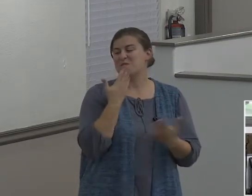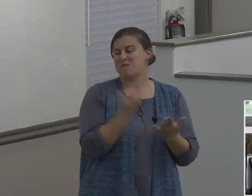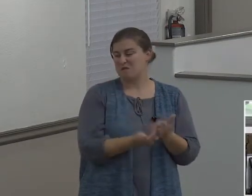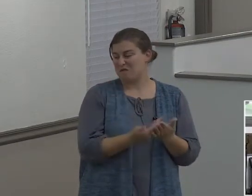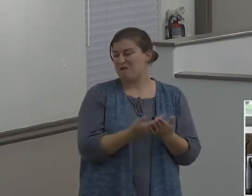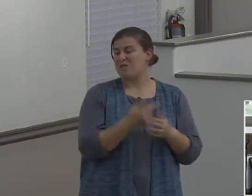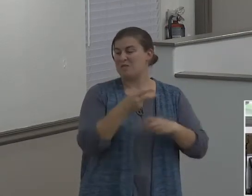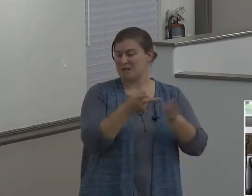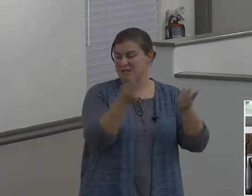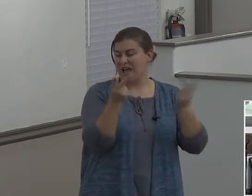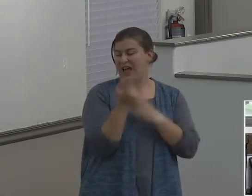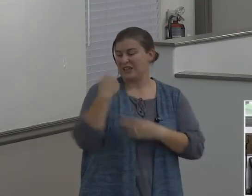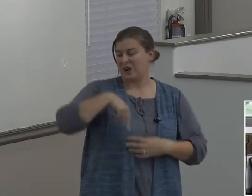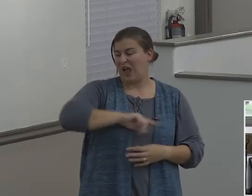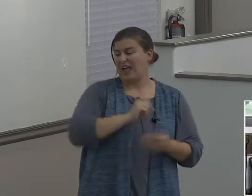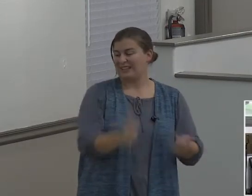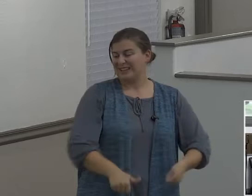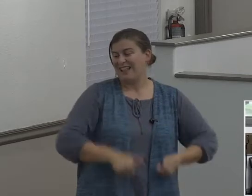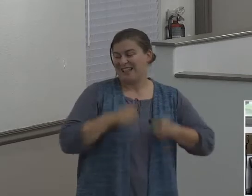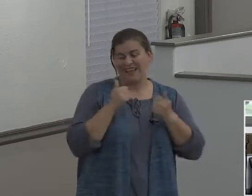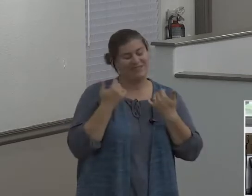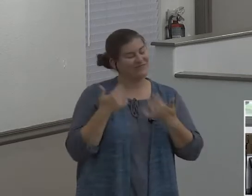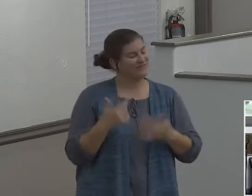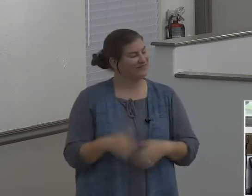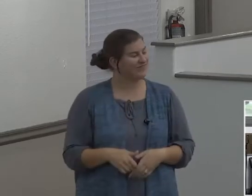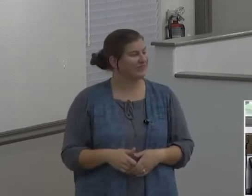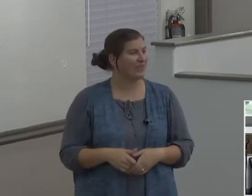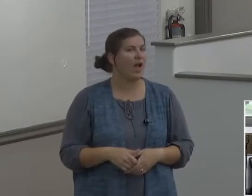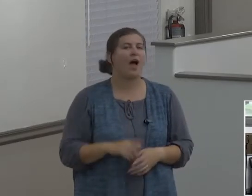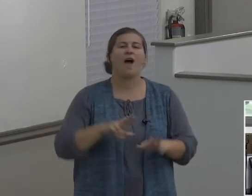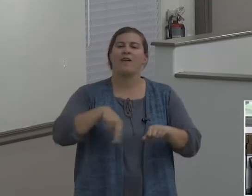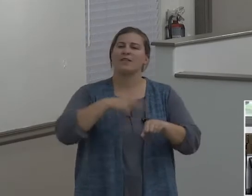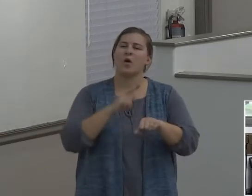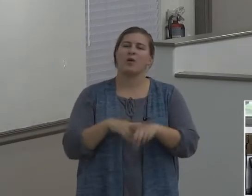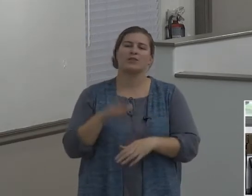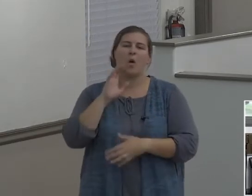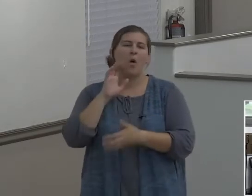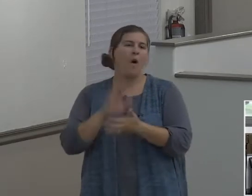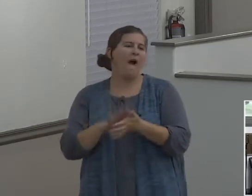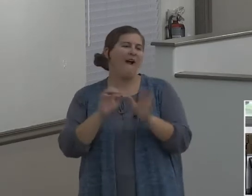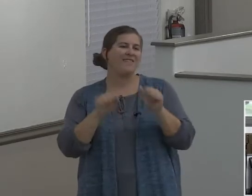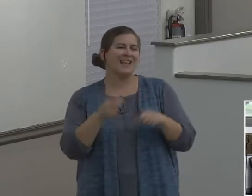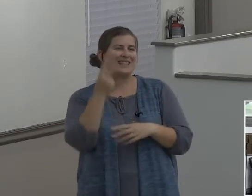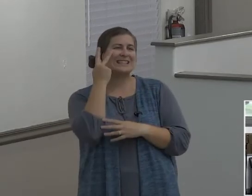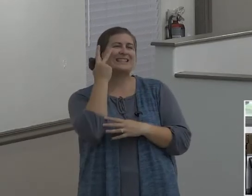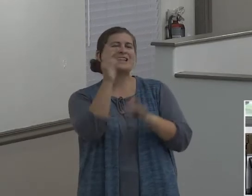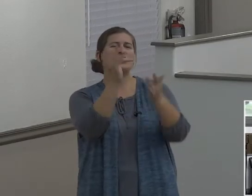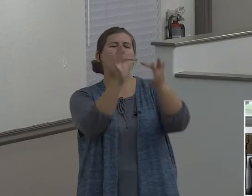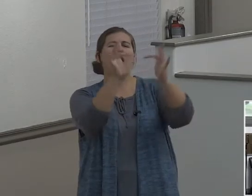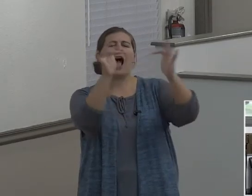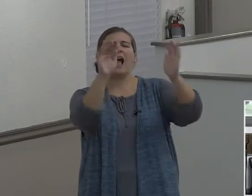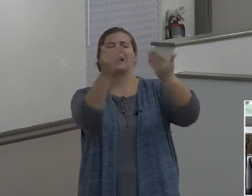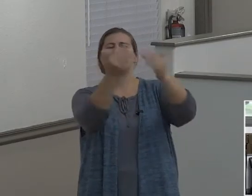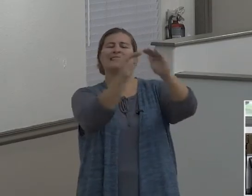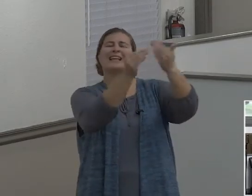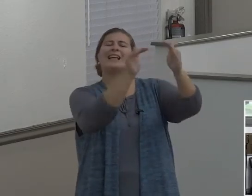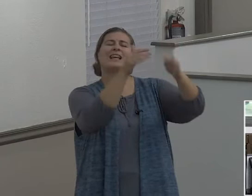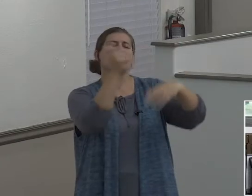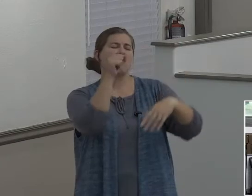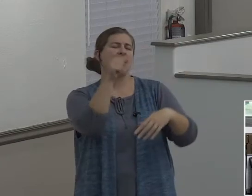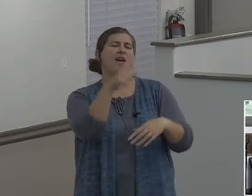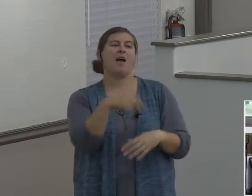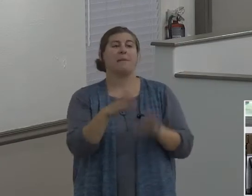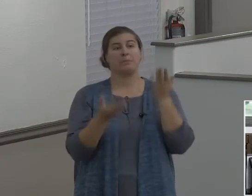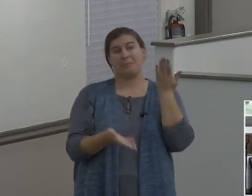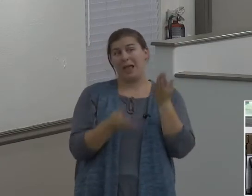Oh man, and of course she can see the gleam of Sodom off in the distance. Oh yeah, you know, maybe we ought to move a little closer,